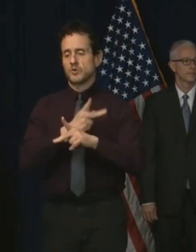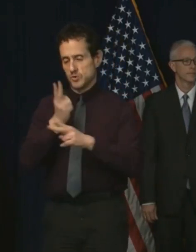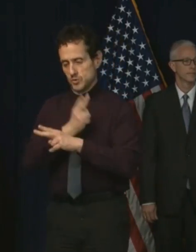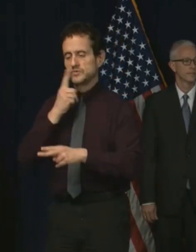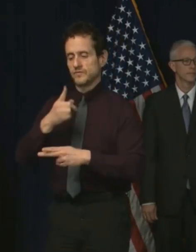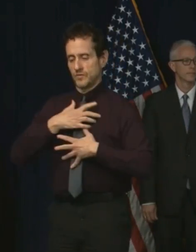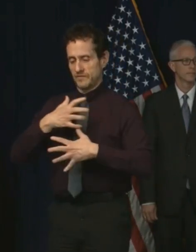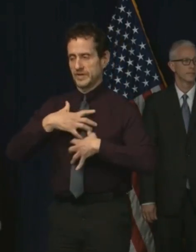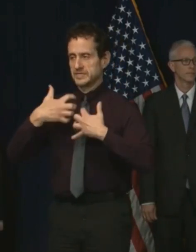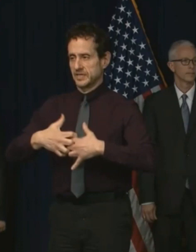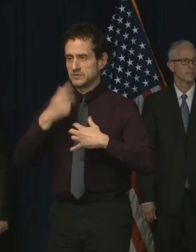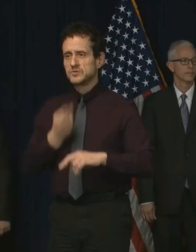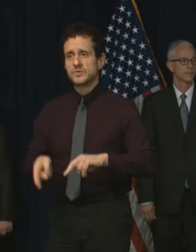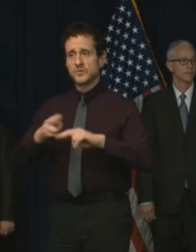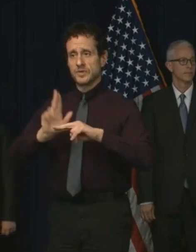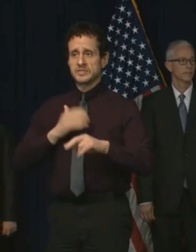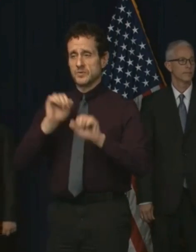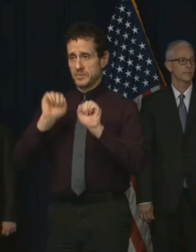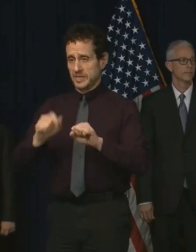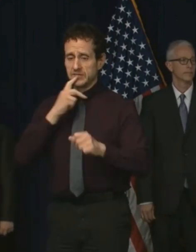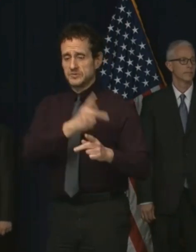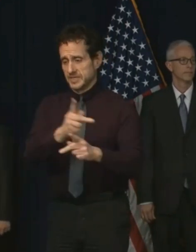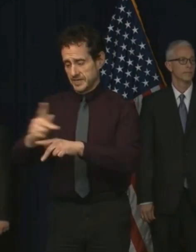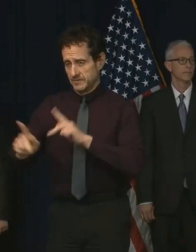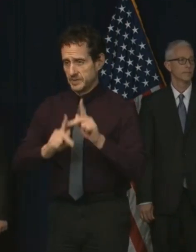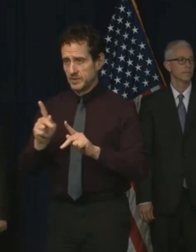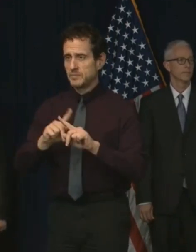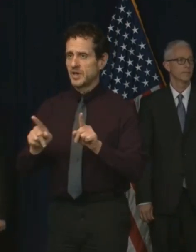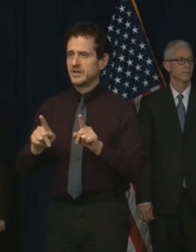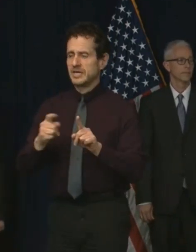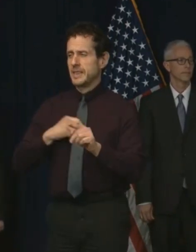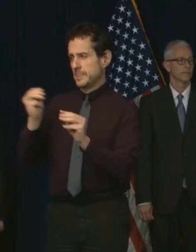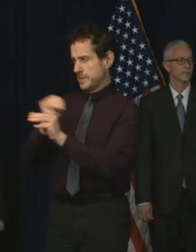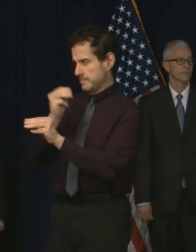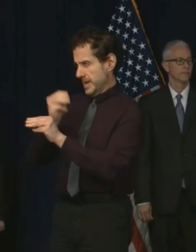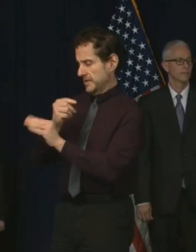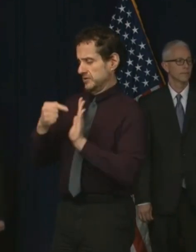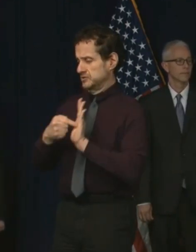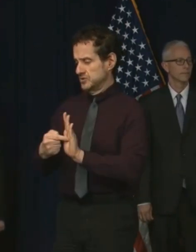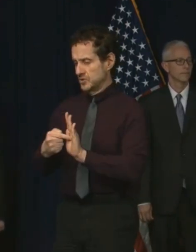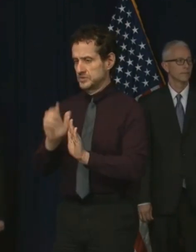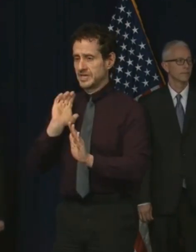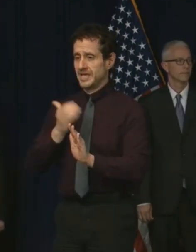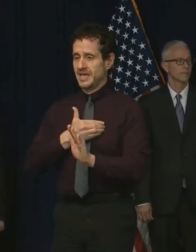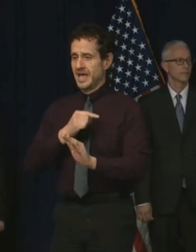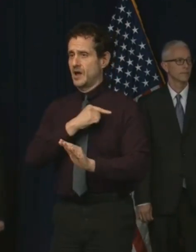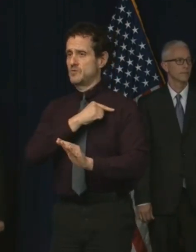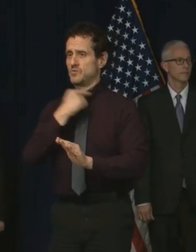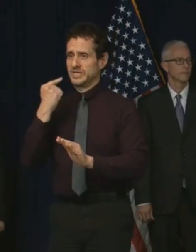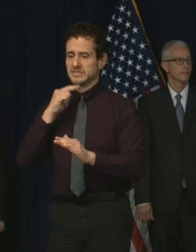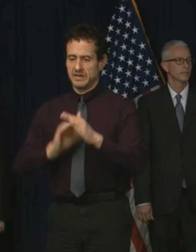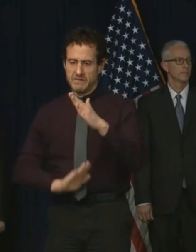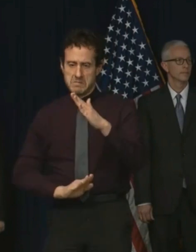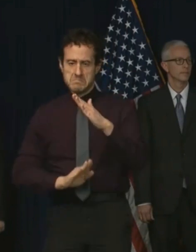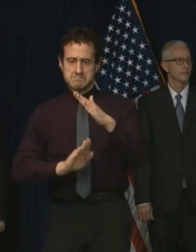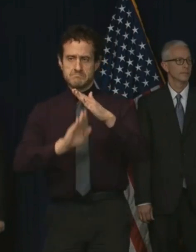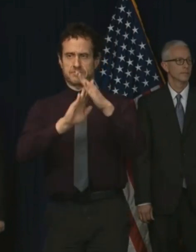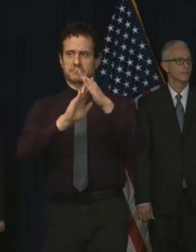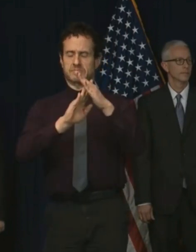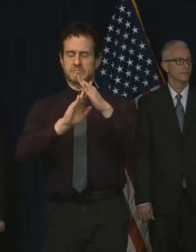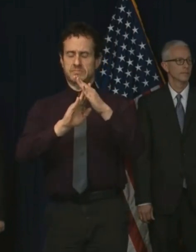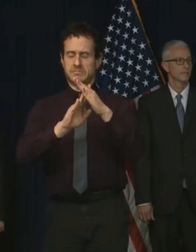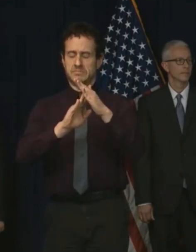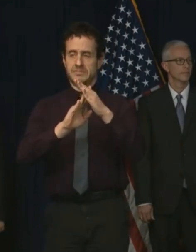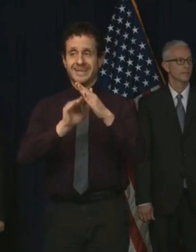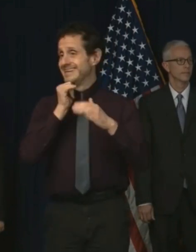But from all the modeling that we've seen, our greatest risk of hitting capacity isn't right now, but